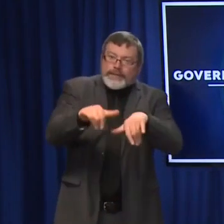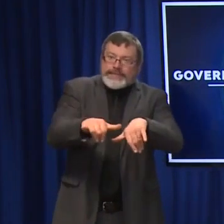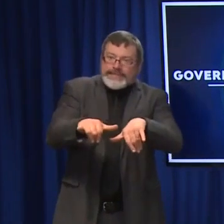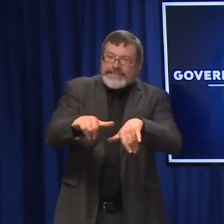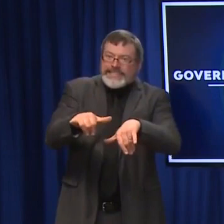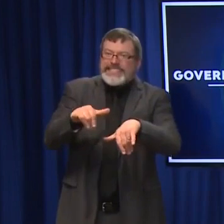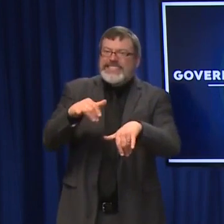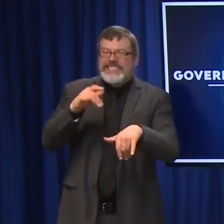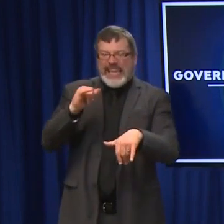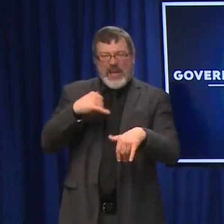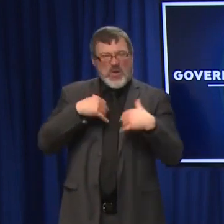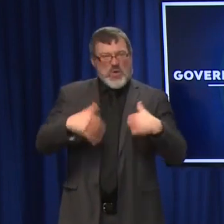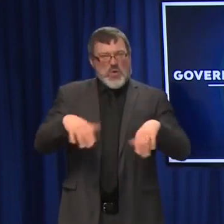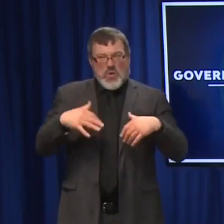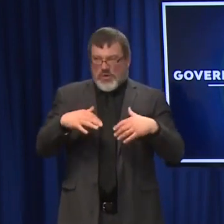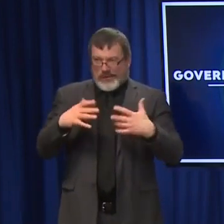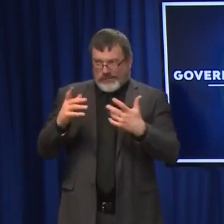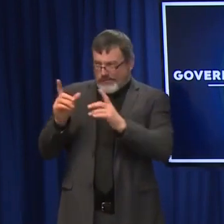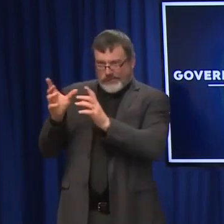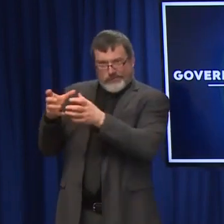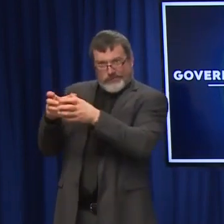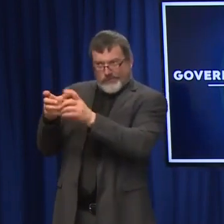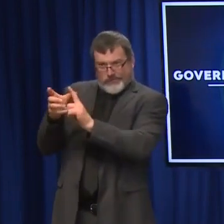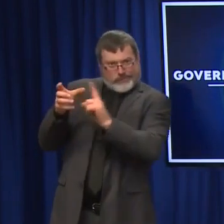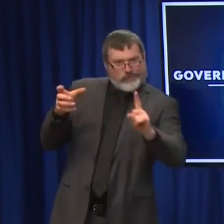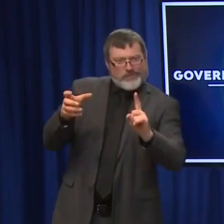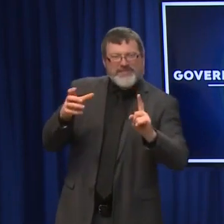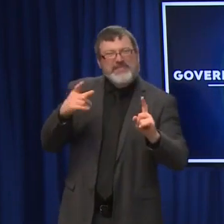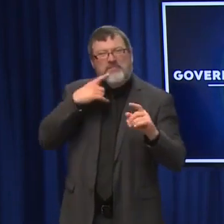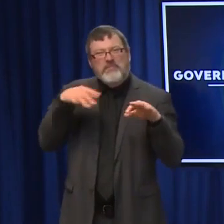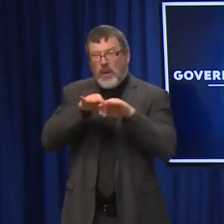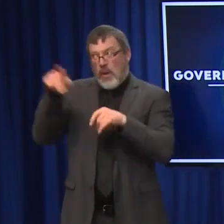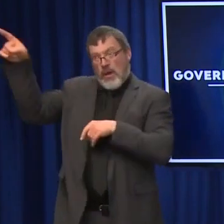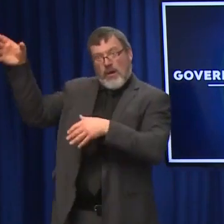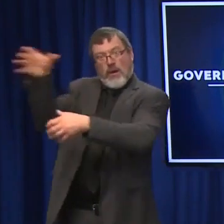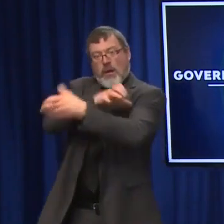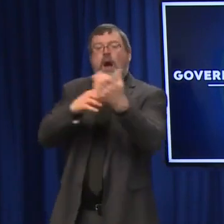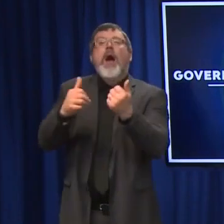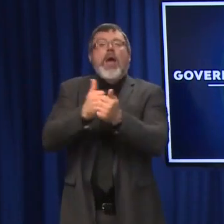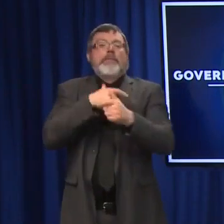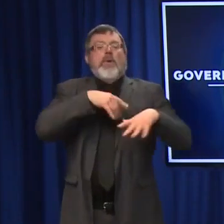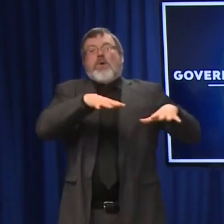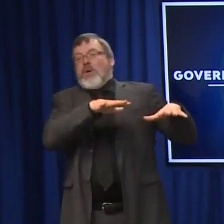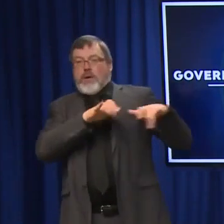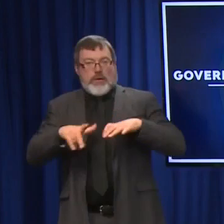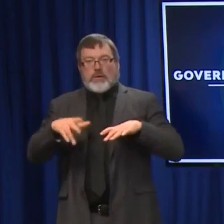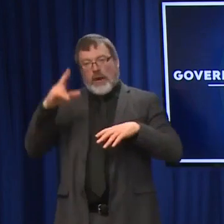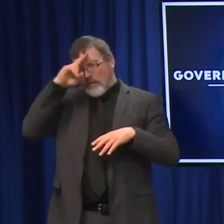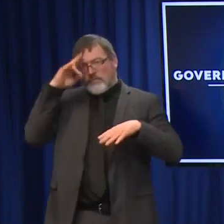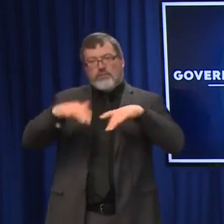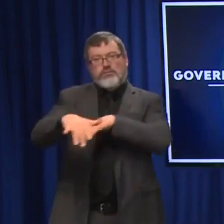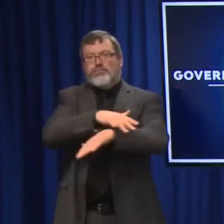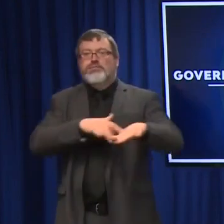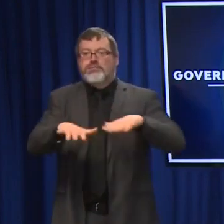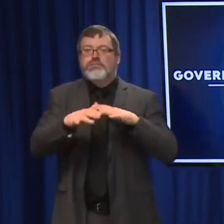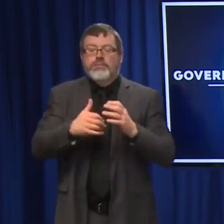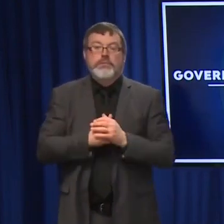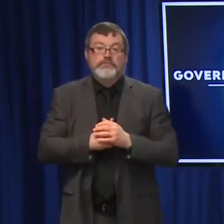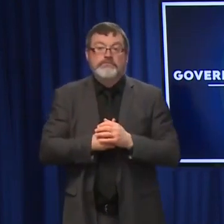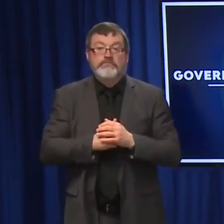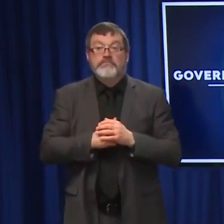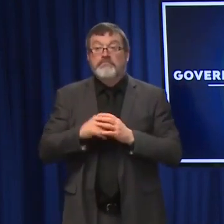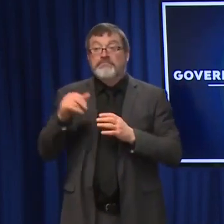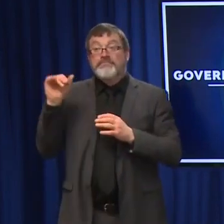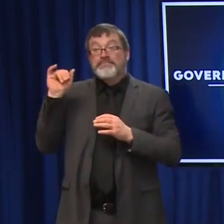of deploying those monoclonal antibodies early on in an individual who is symptomatic can very much help keep them out of the hospital. So it's a big